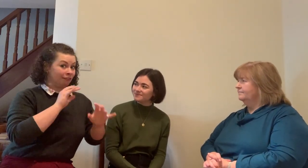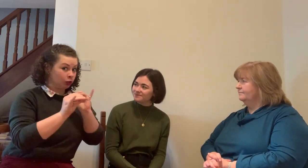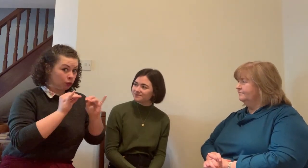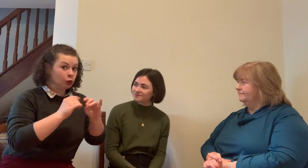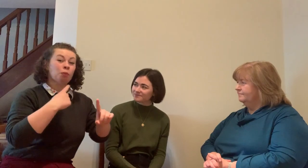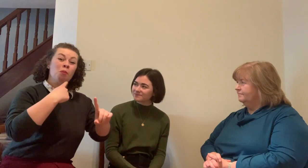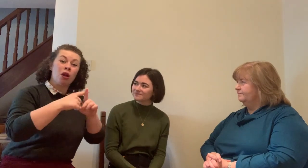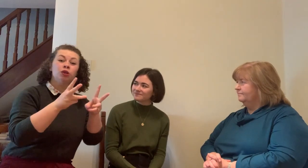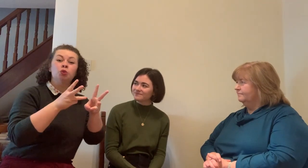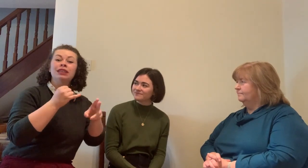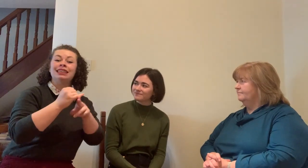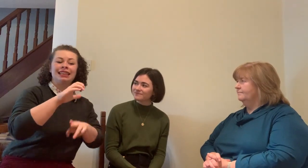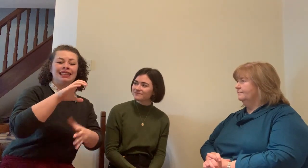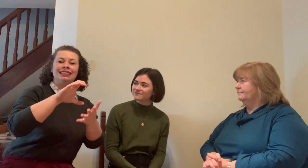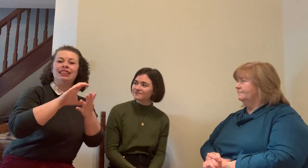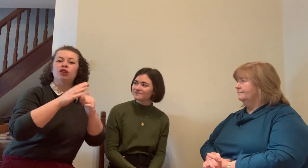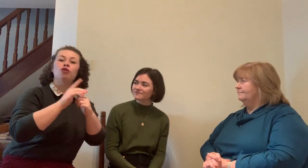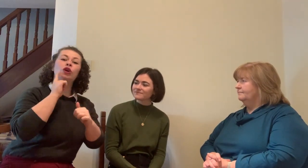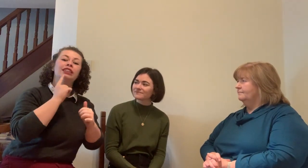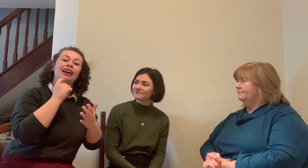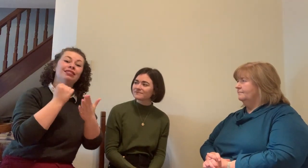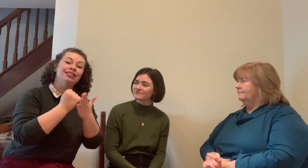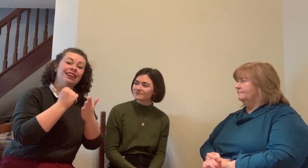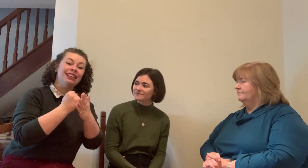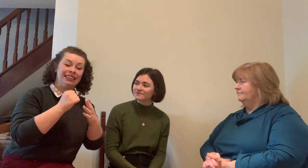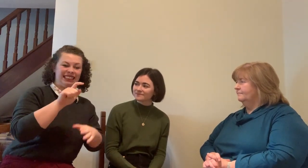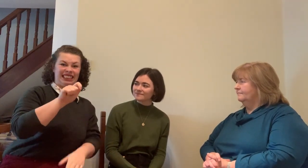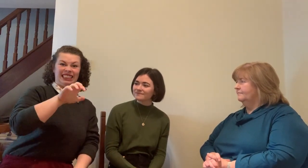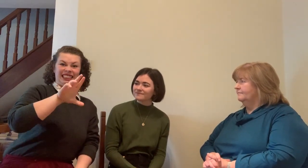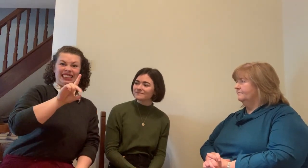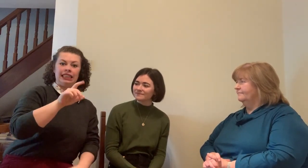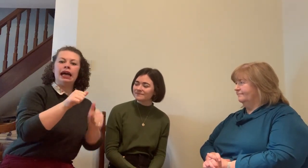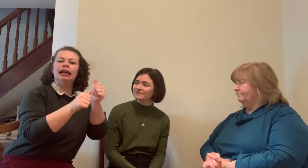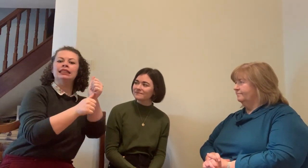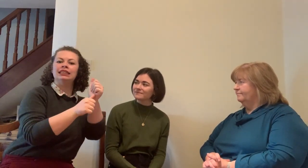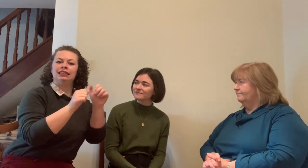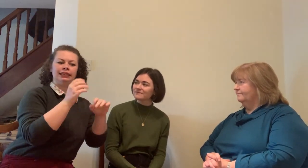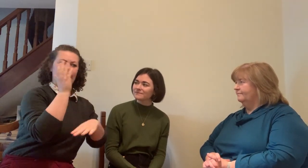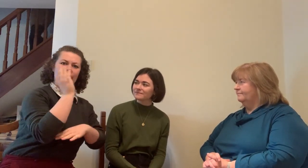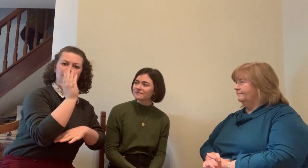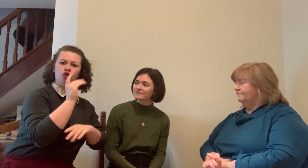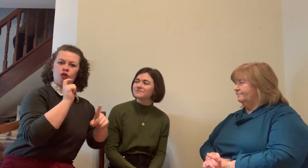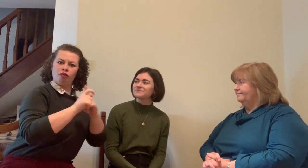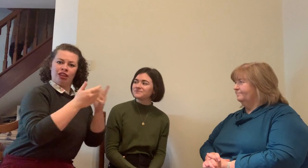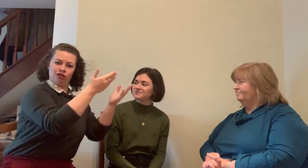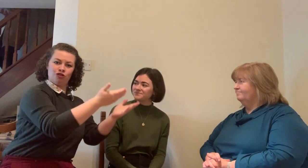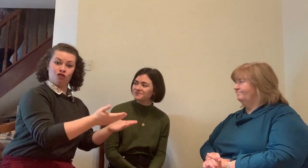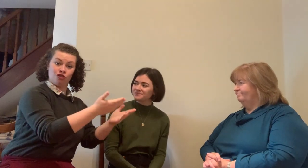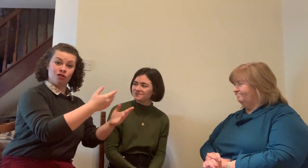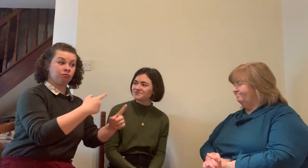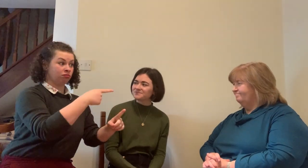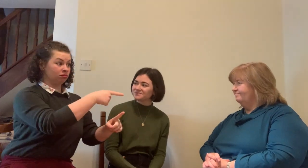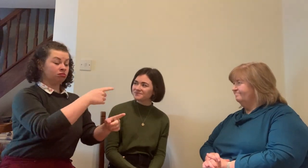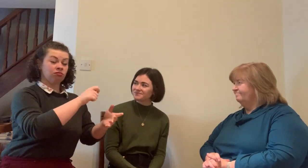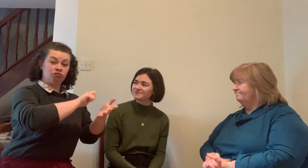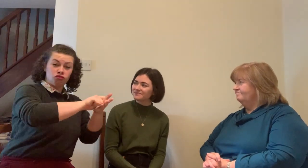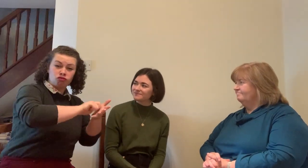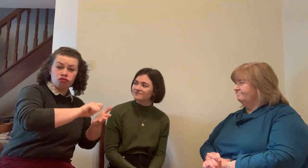Thank you. I love your sign for The Lean. It really just shows the team interpreting aspect of it. It's gorgeous. Cormac is the one who